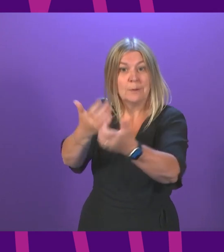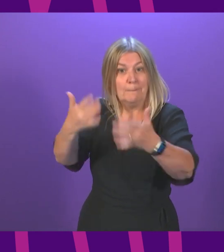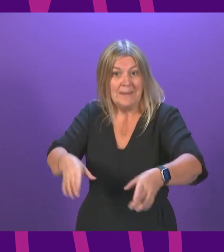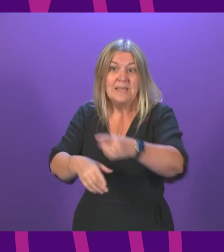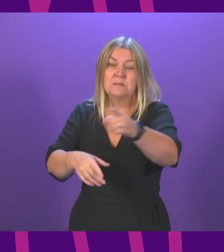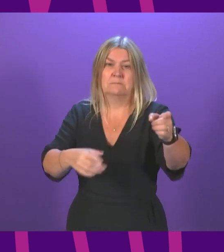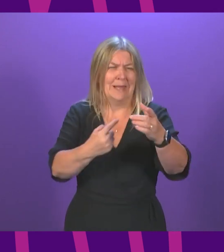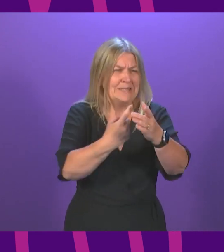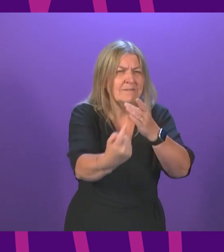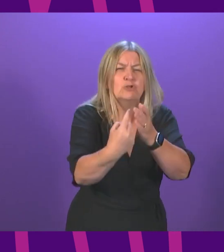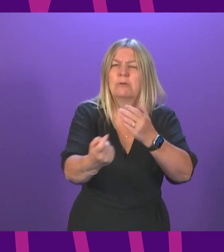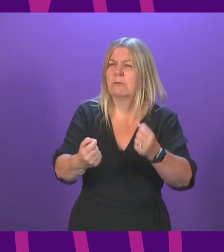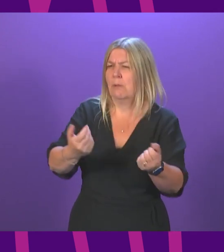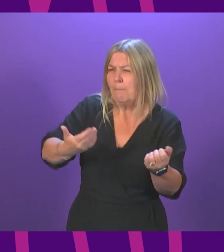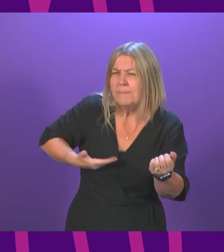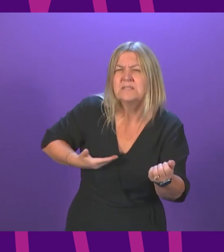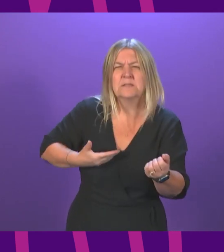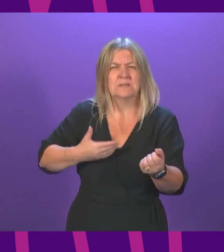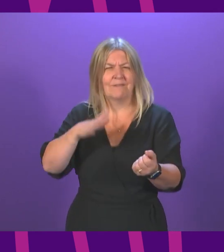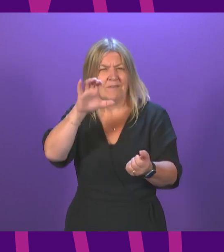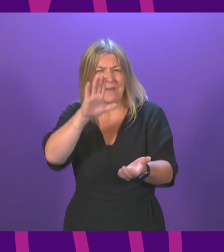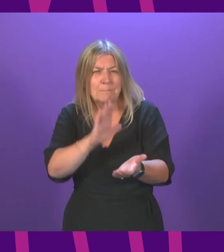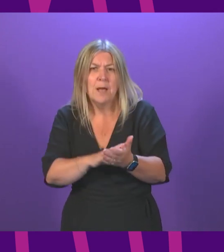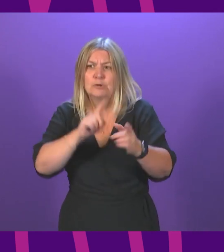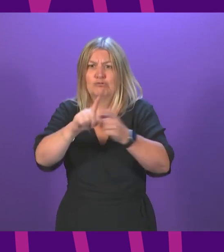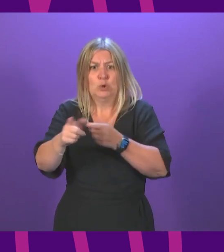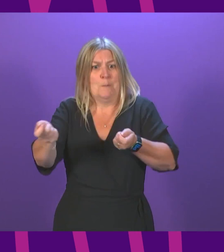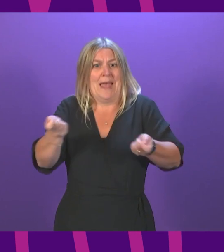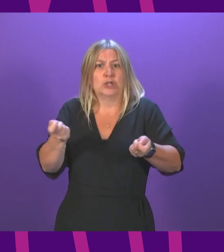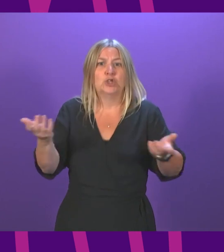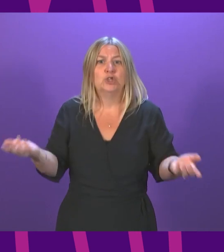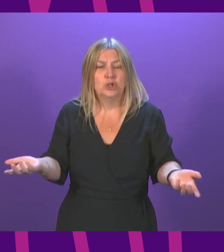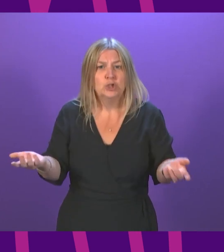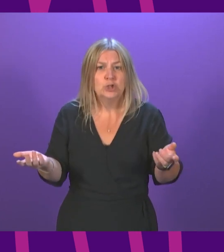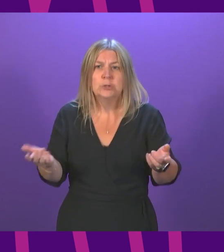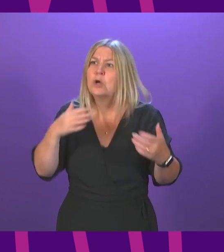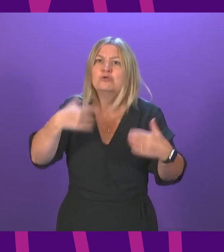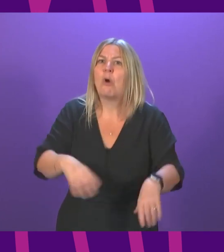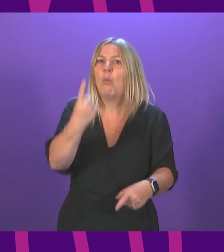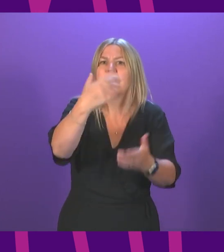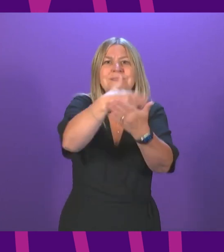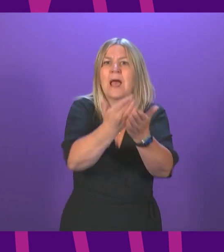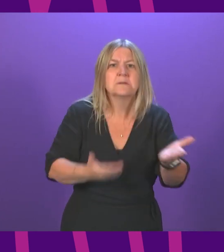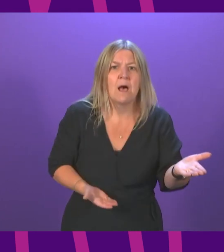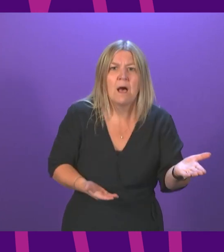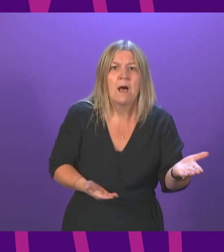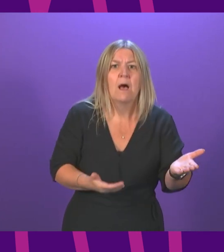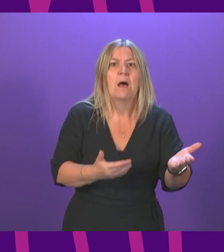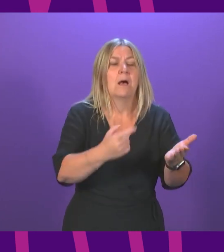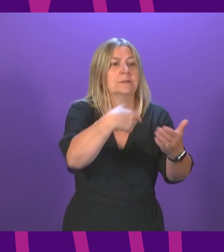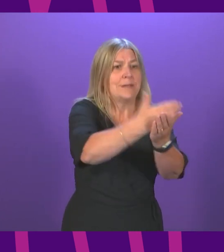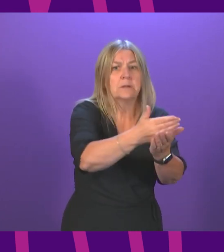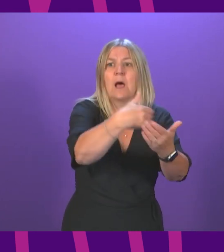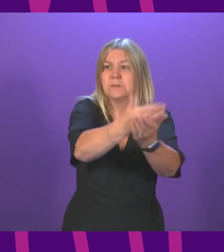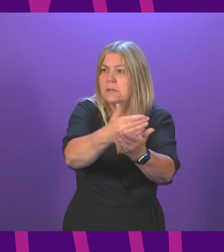working out how to operate safely. It's different if it's just one sector. It's more than just one sector. Sector after sector are now speaking